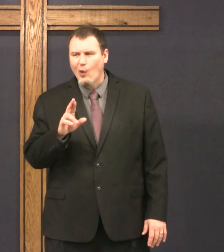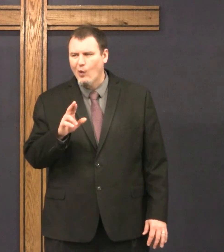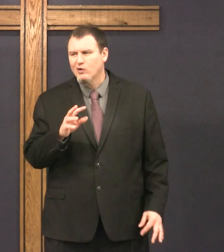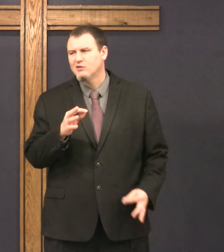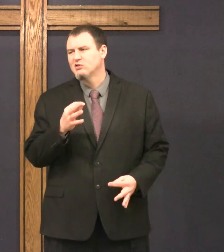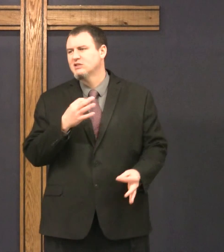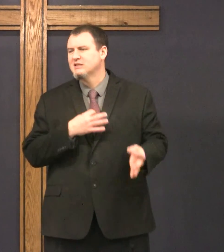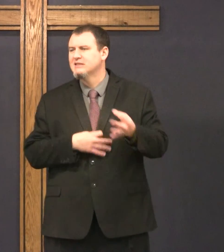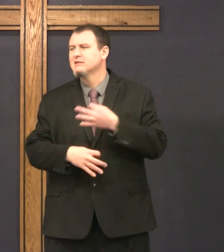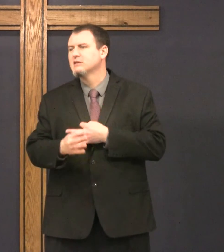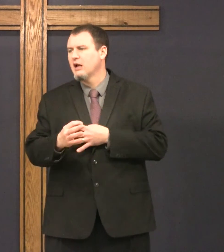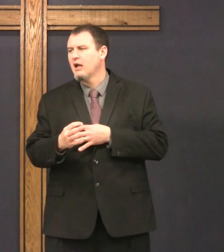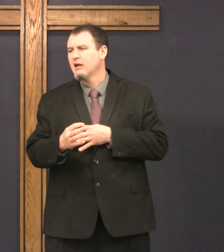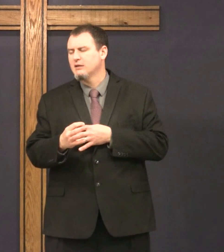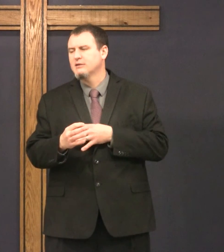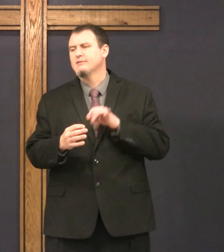Or instead